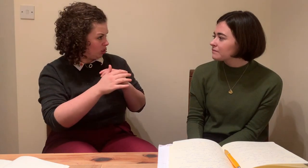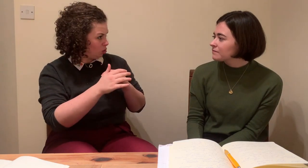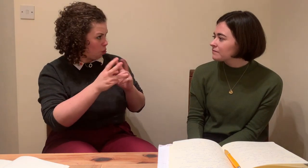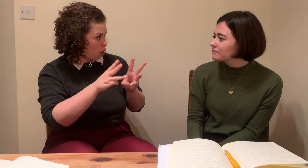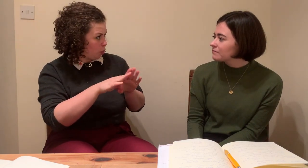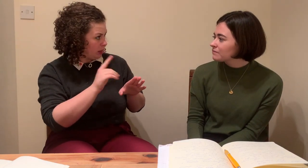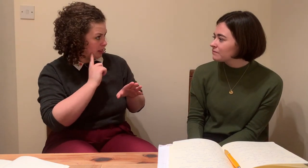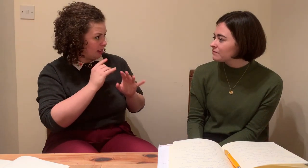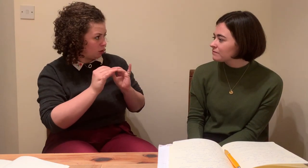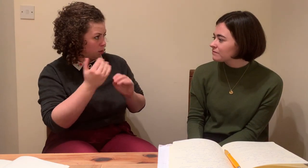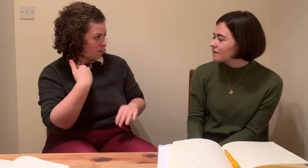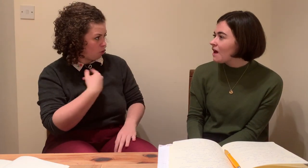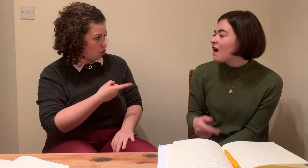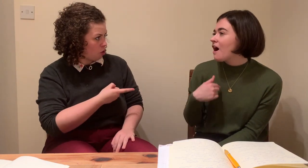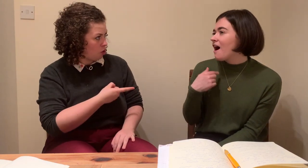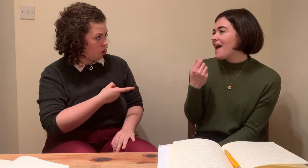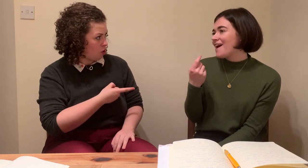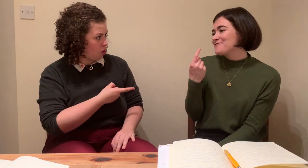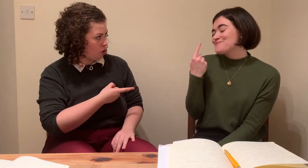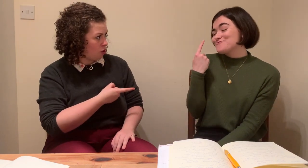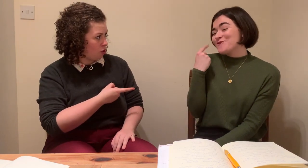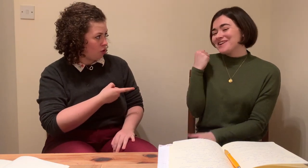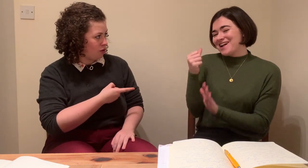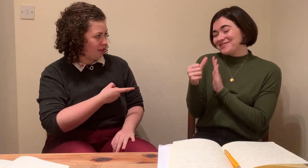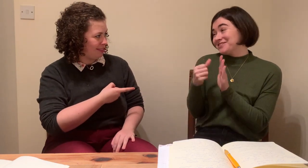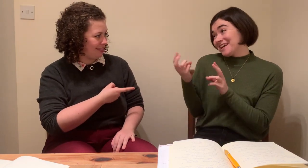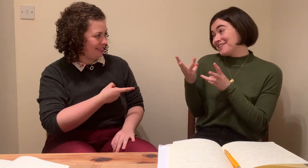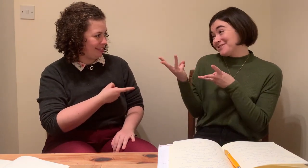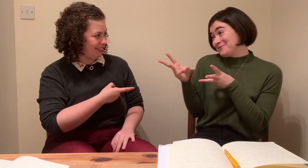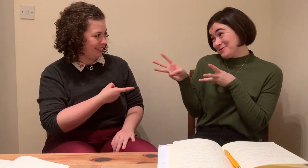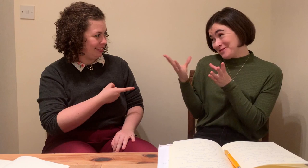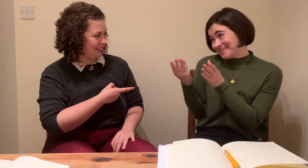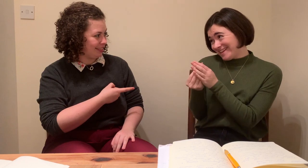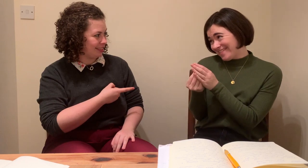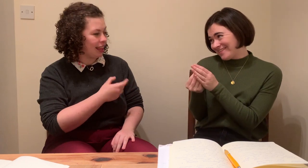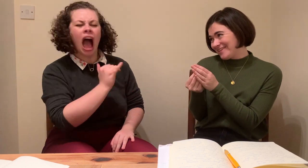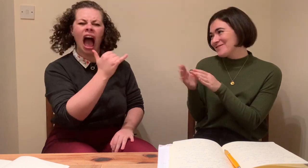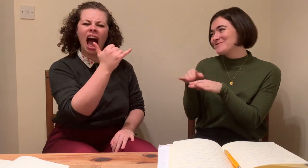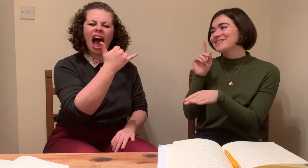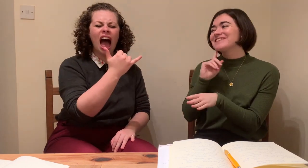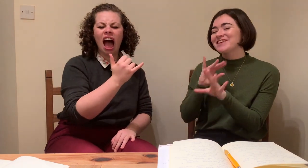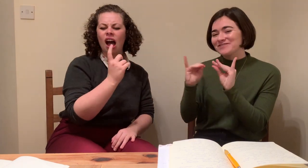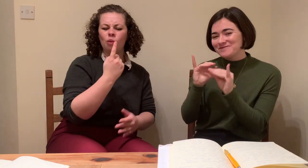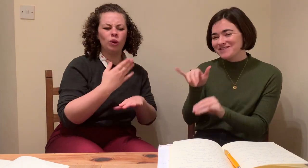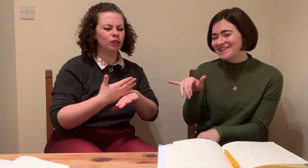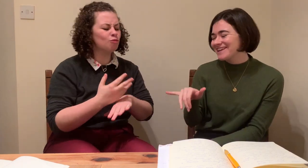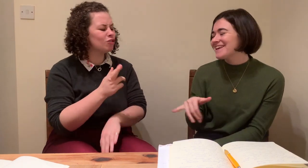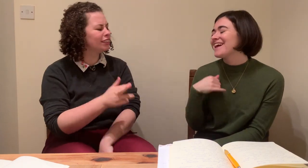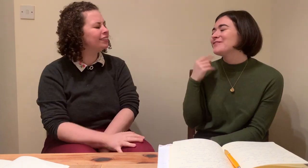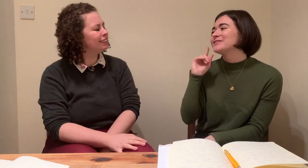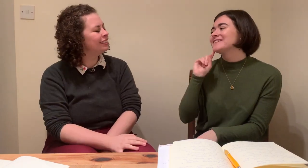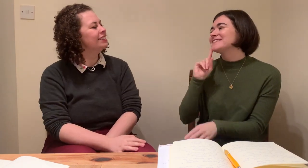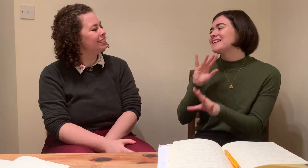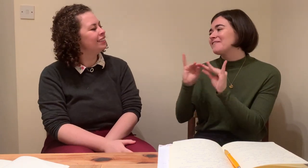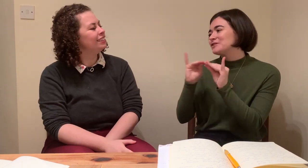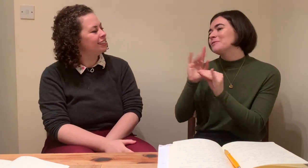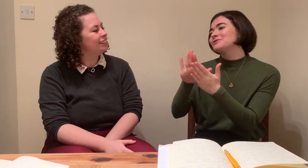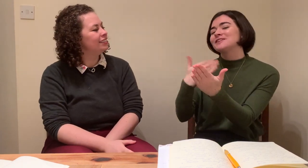sign. Yeah, that job was quite interesting because they were new as a working interpreter. I know international sign. know ISL.